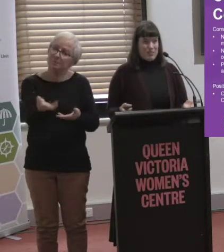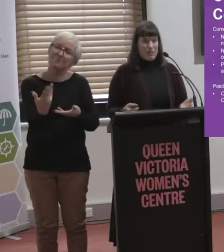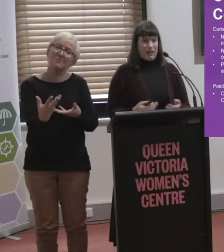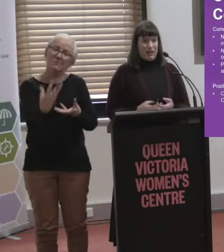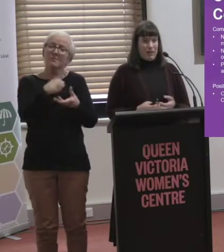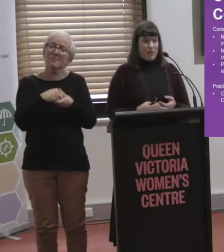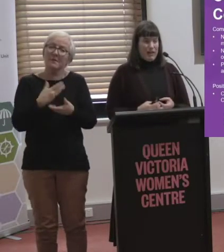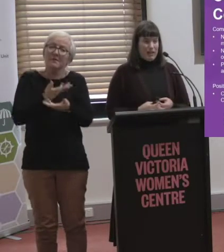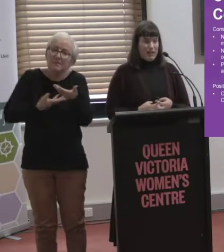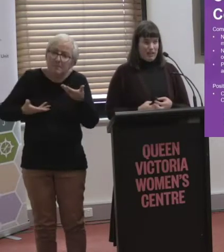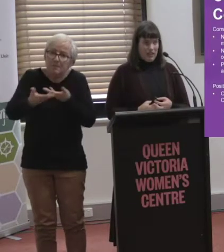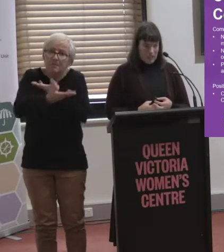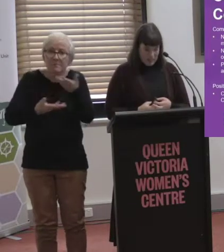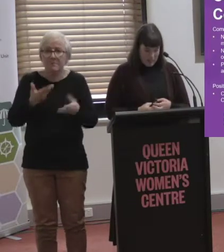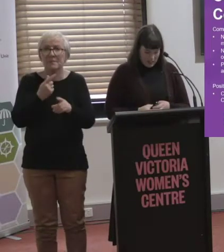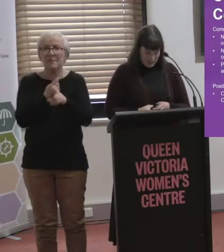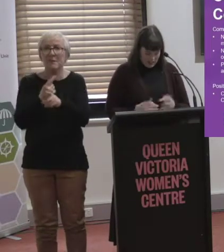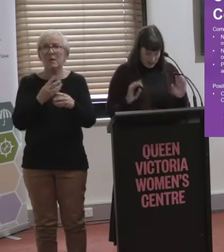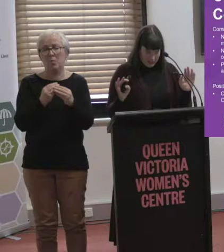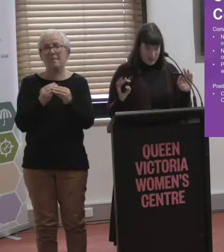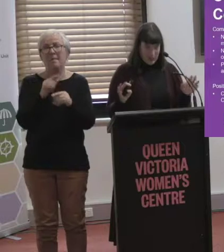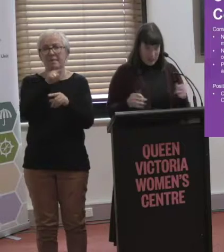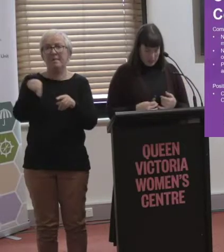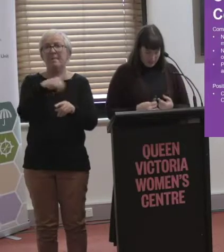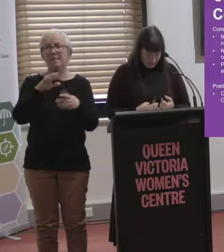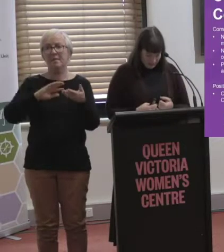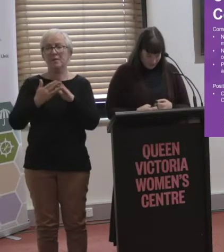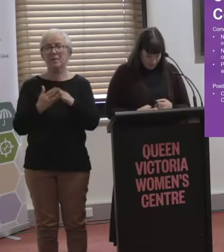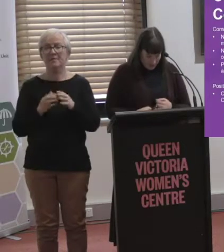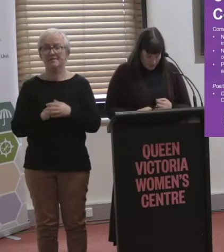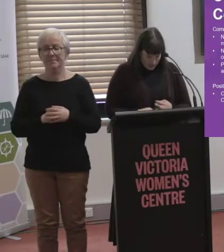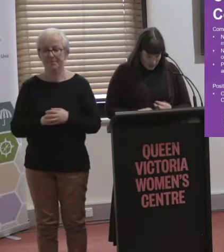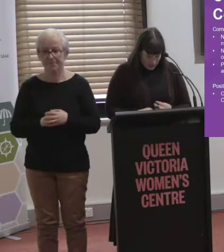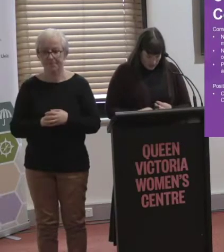obvious to us, but perhaps lacking at the high levels of decision-making.